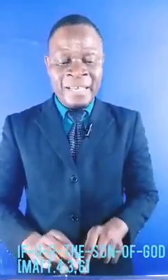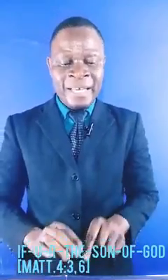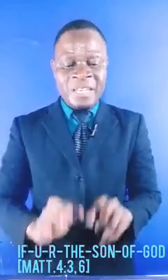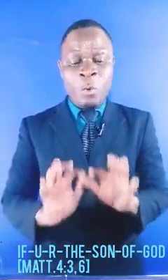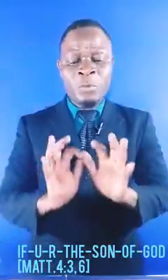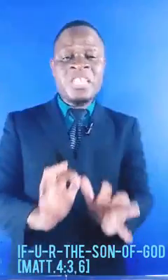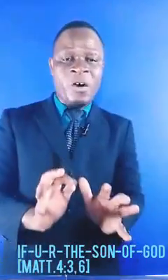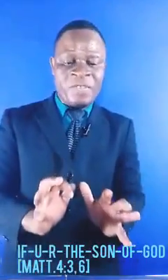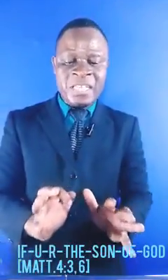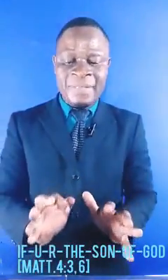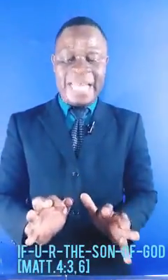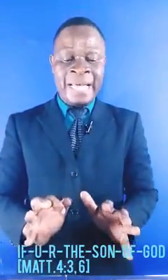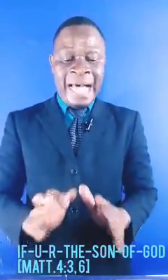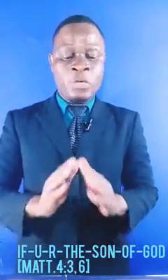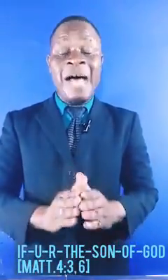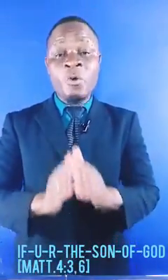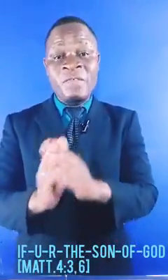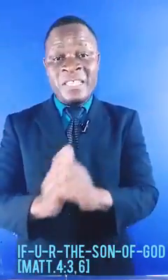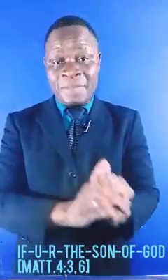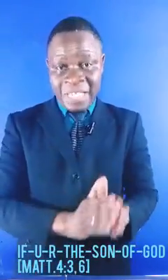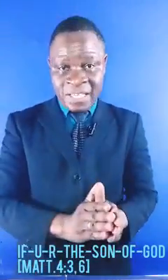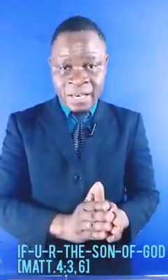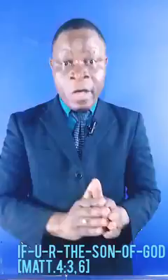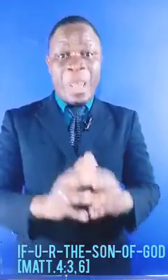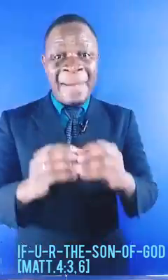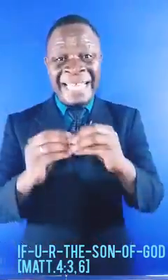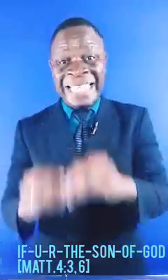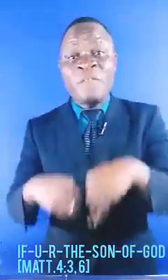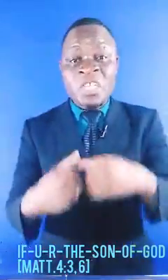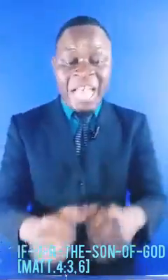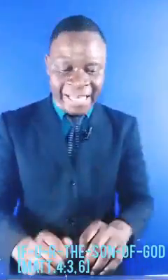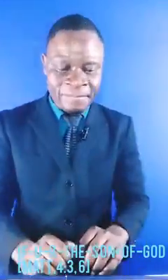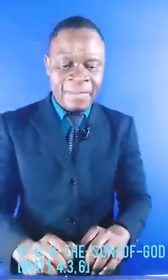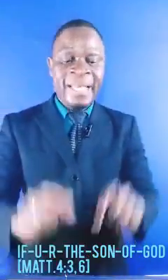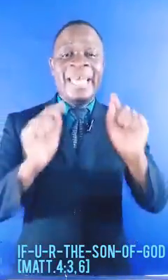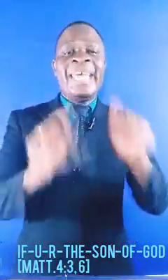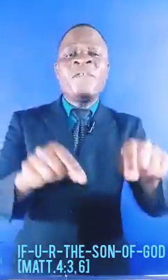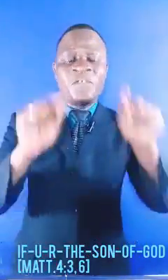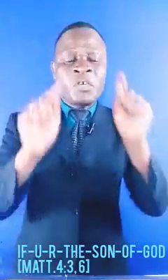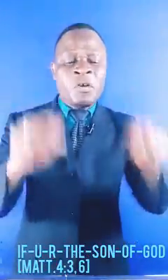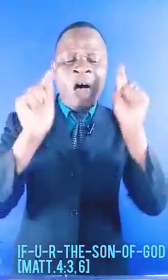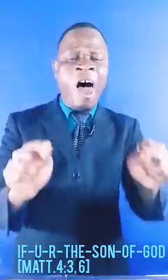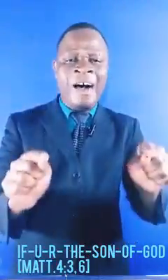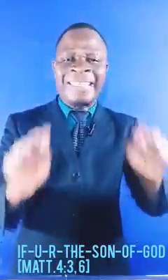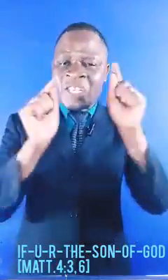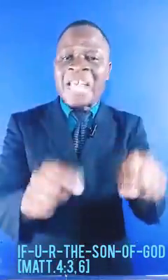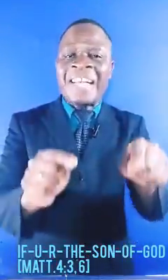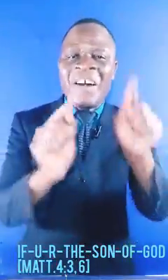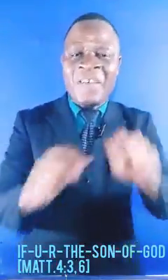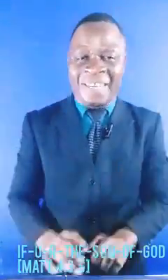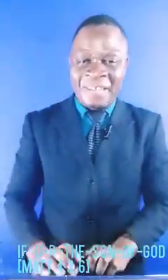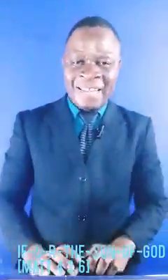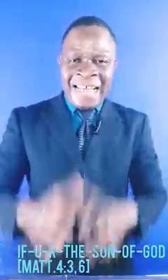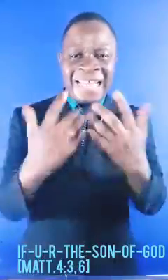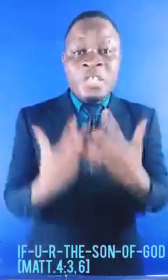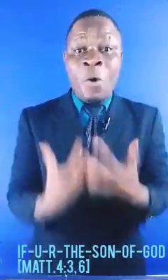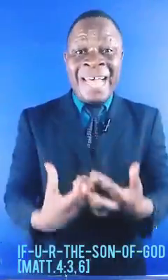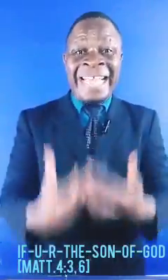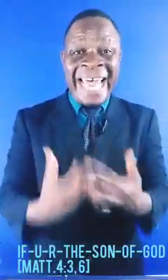is what we see on verse number 3, as well as on verse number 6, whereby the devil said, If you are the Son of God, that's where the